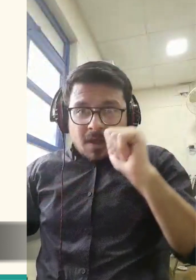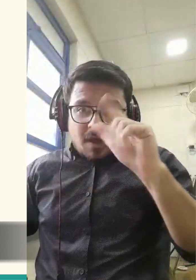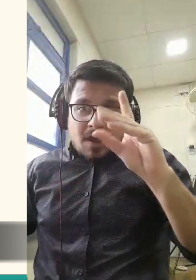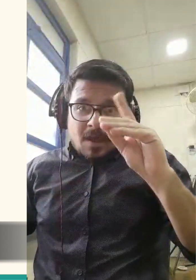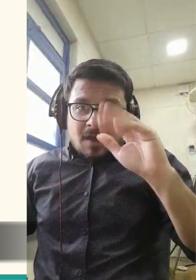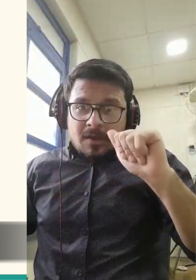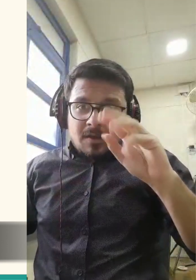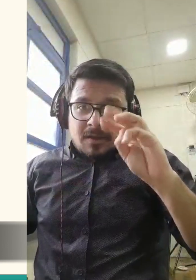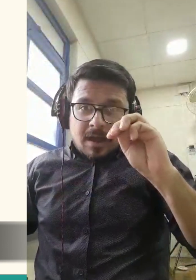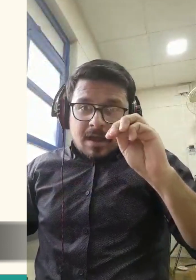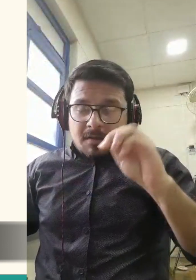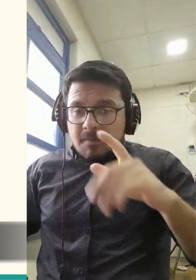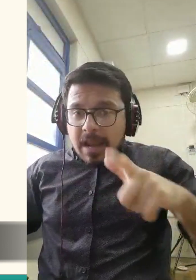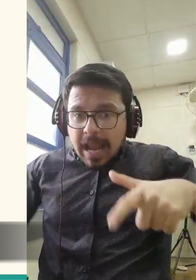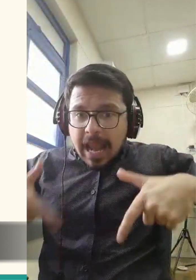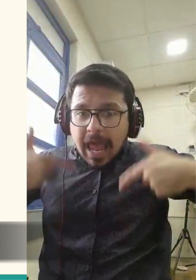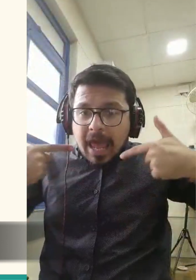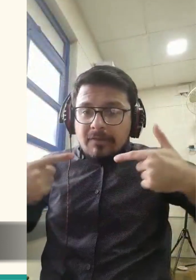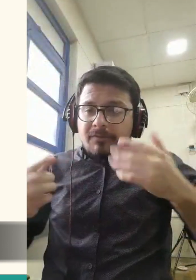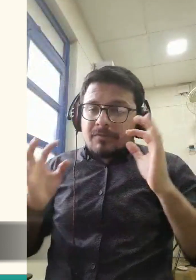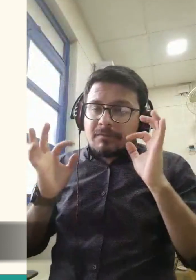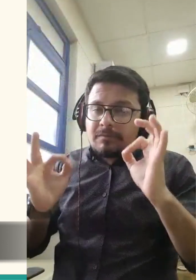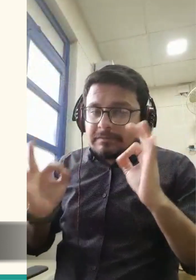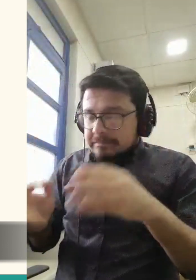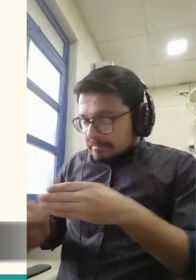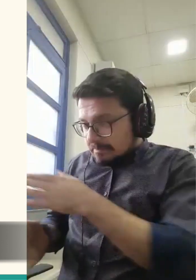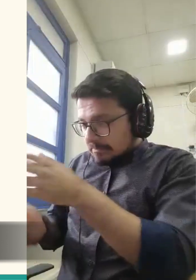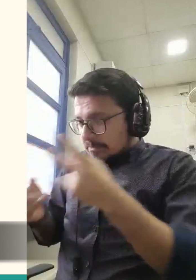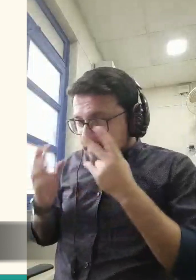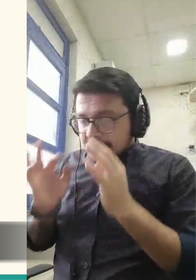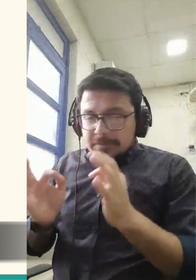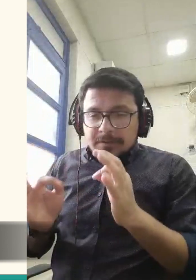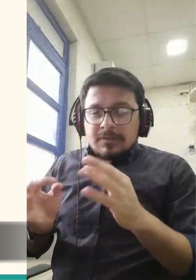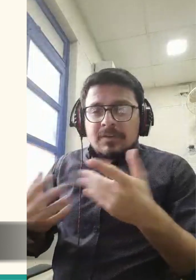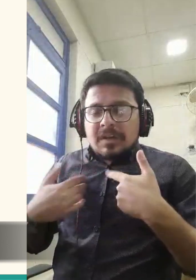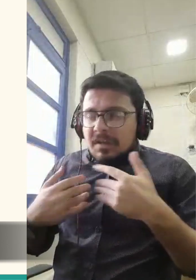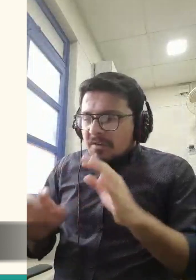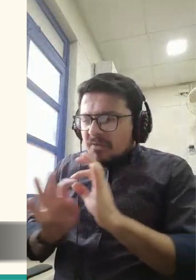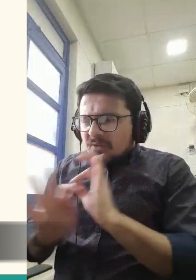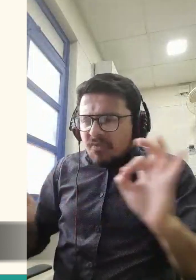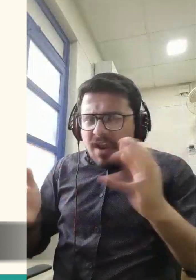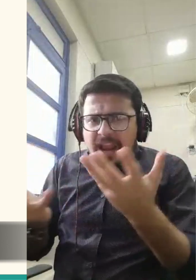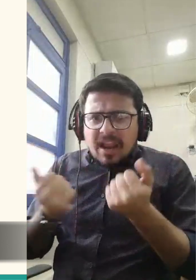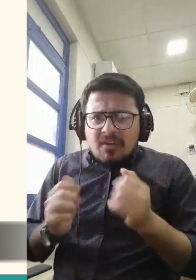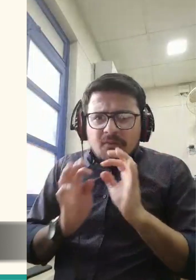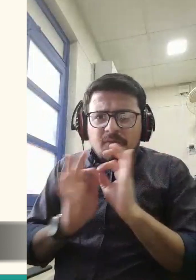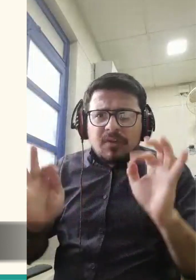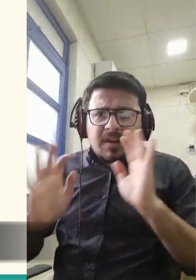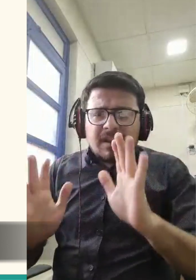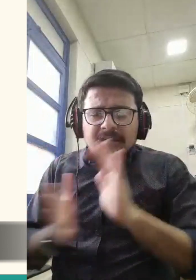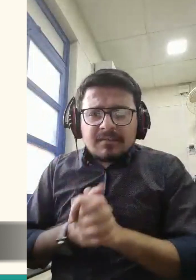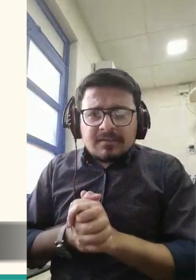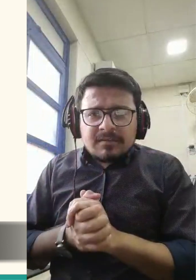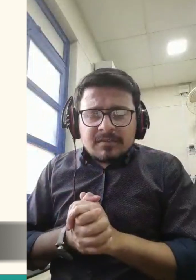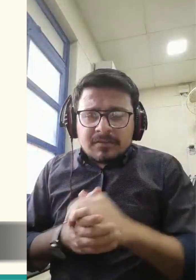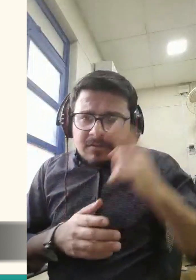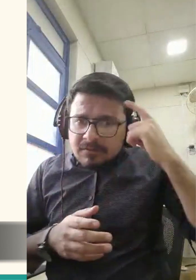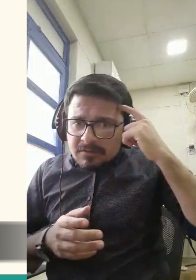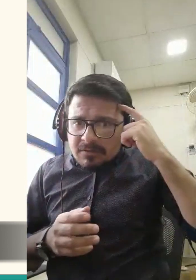Meanwhile, Adam and Eve began their lives on earth in a beautiful garden,